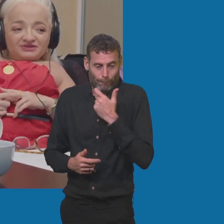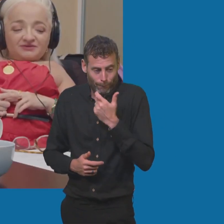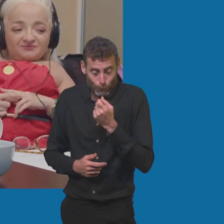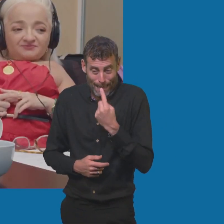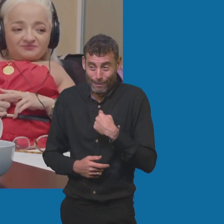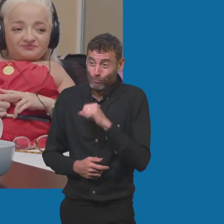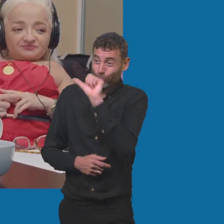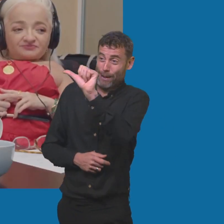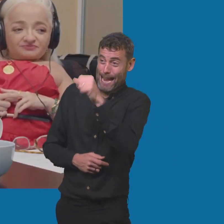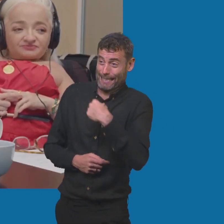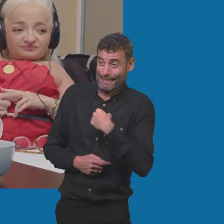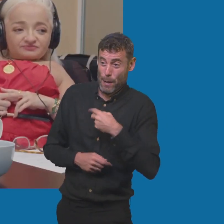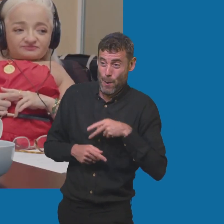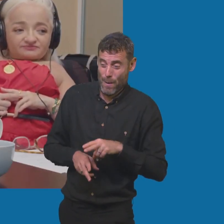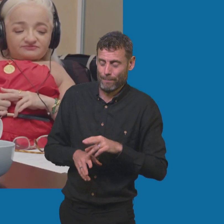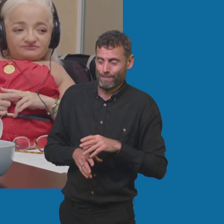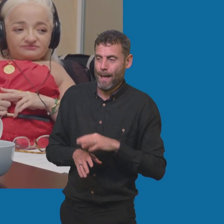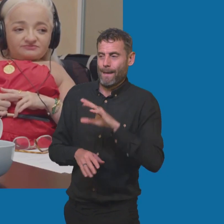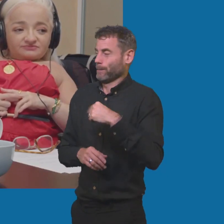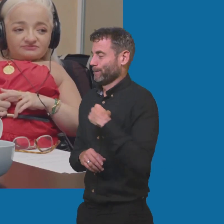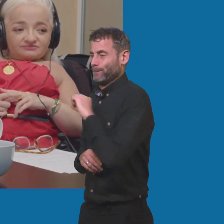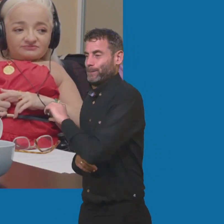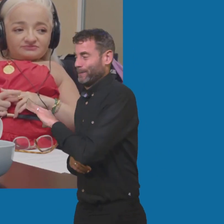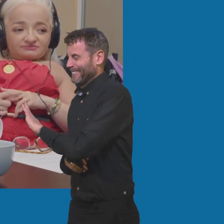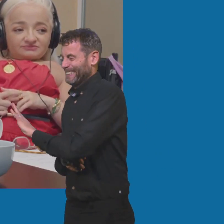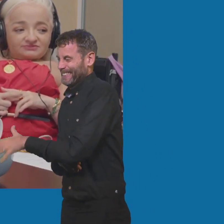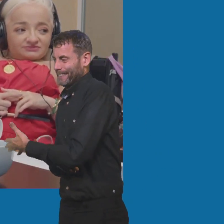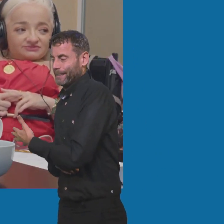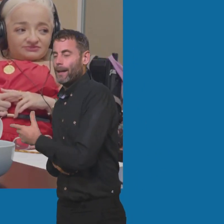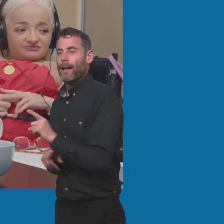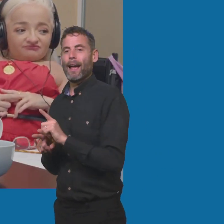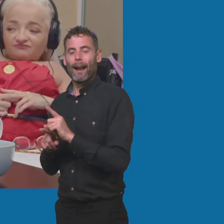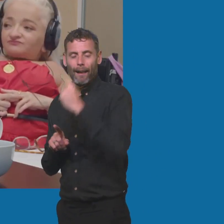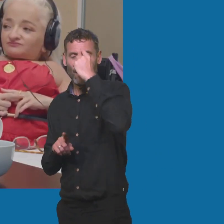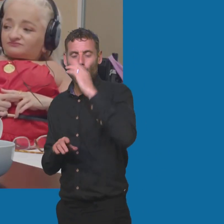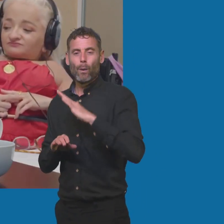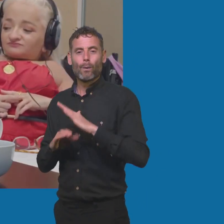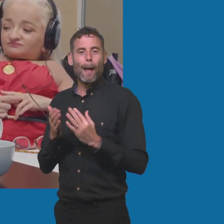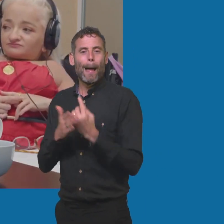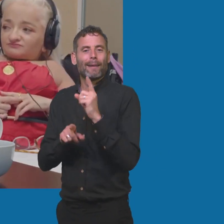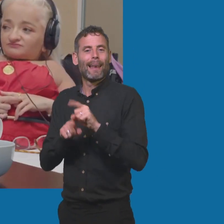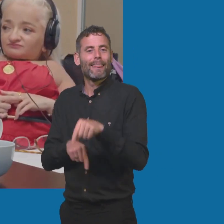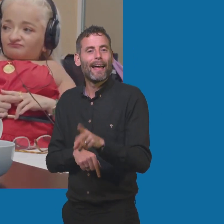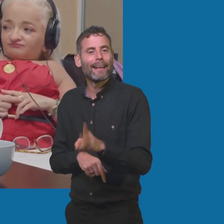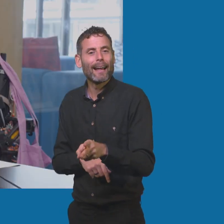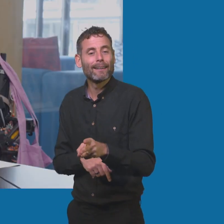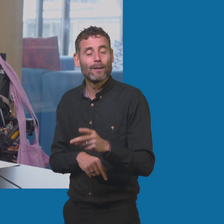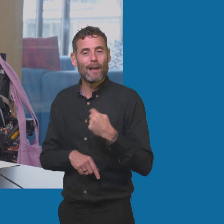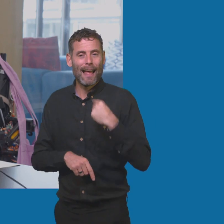That's my way of doing it and I think it definitely works well and I think that's why a lot of people respond to it well. And I love that.